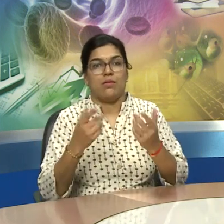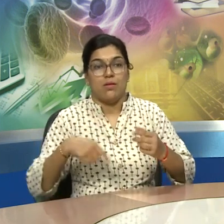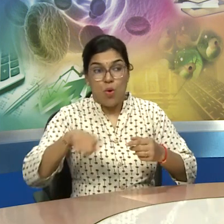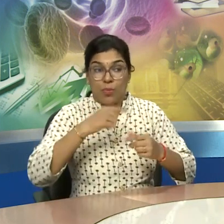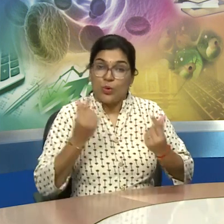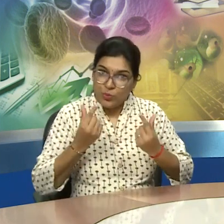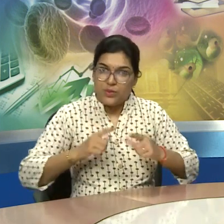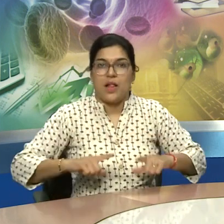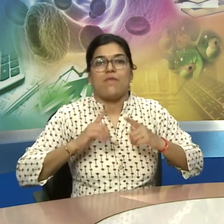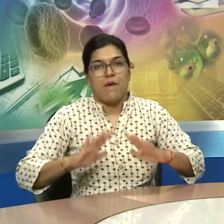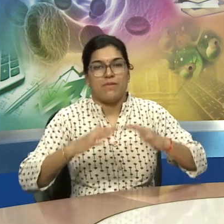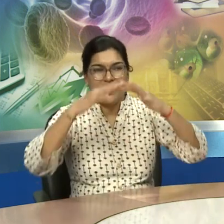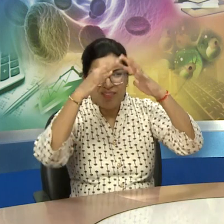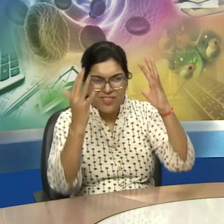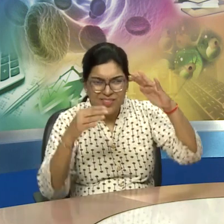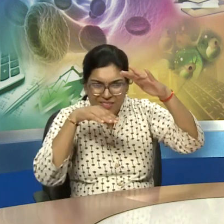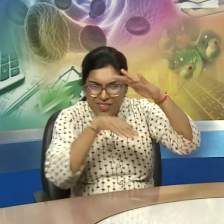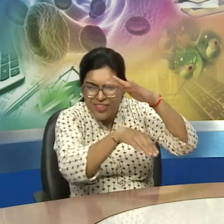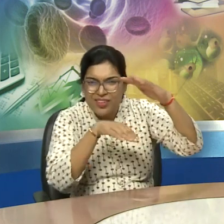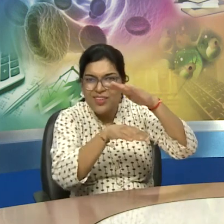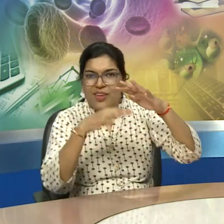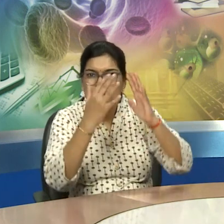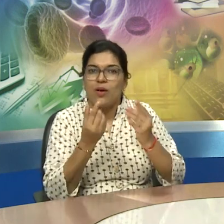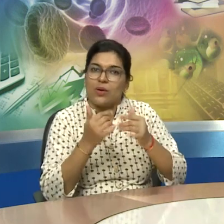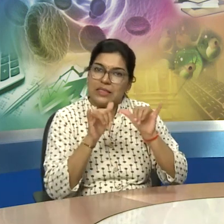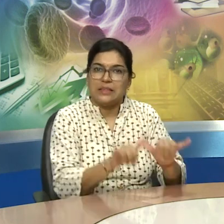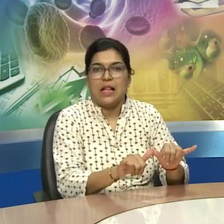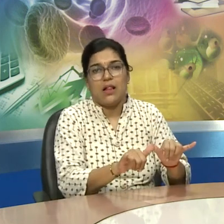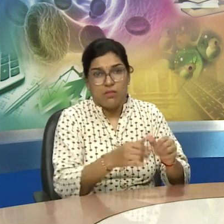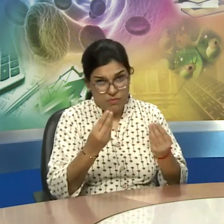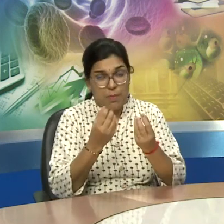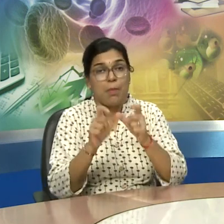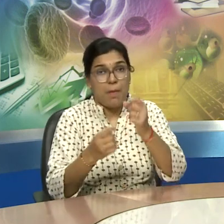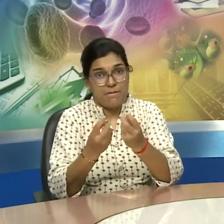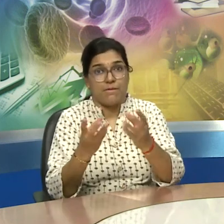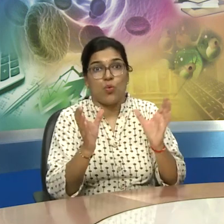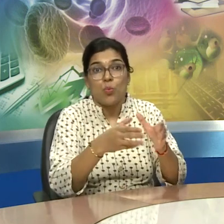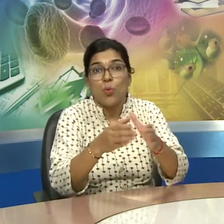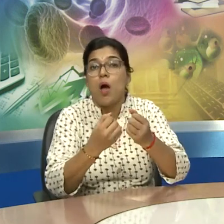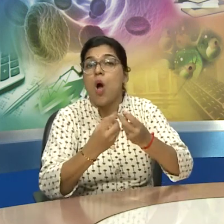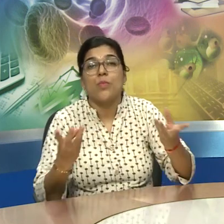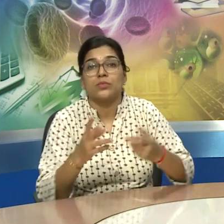and they also lived in caves they lived in groups of 20 to 30